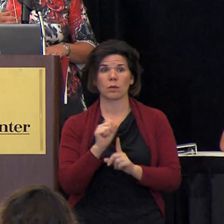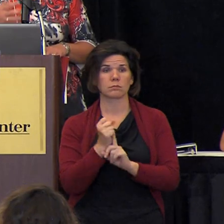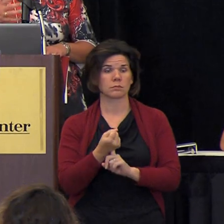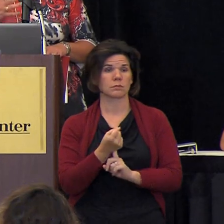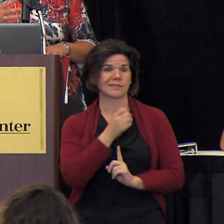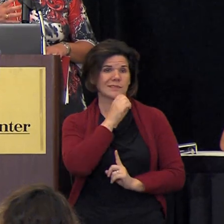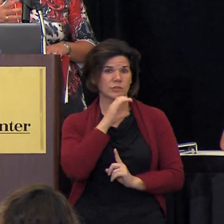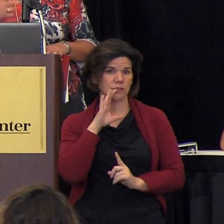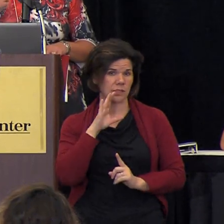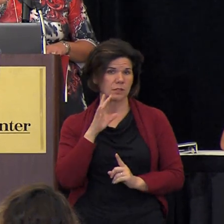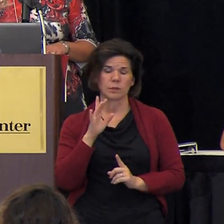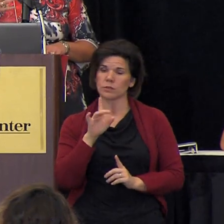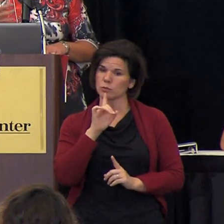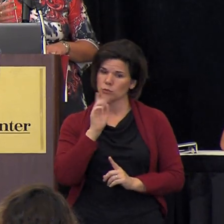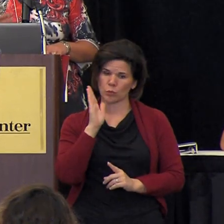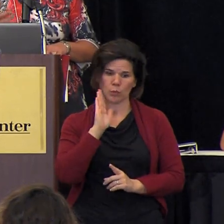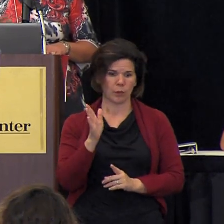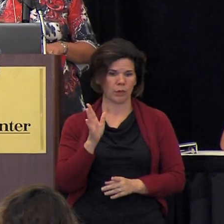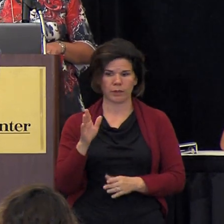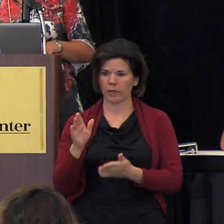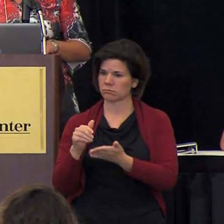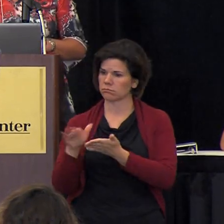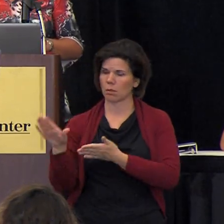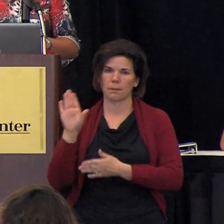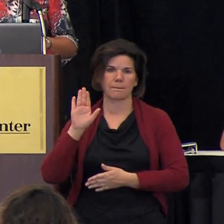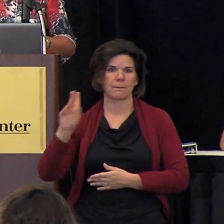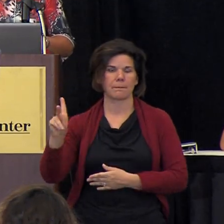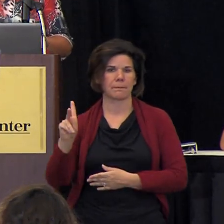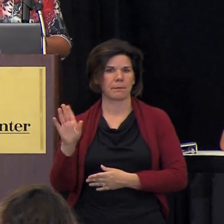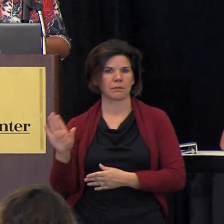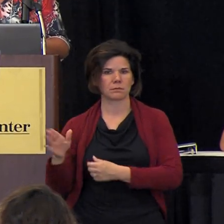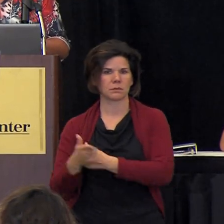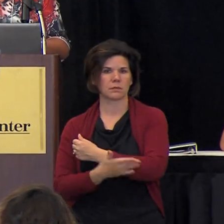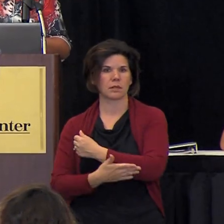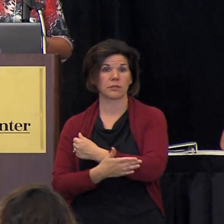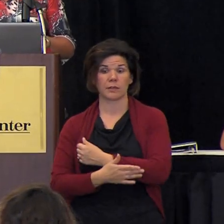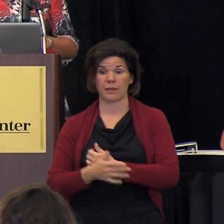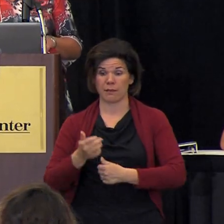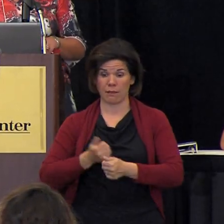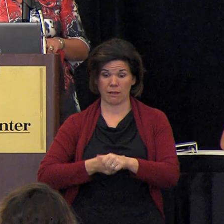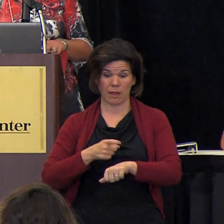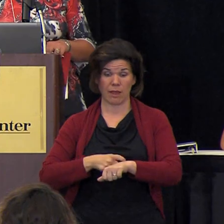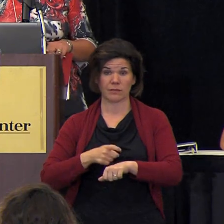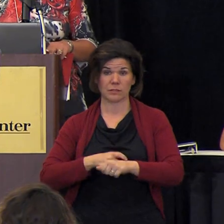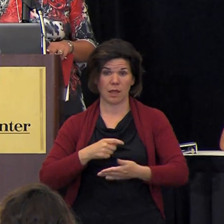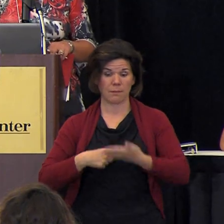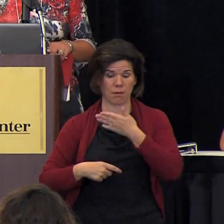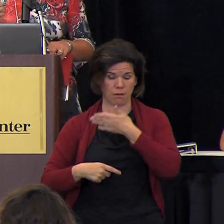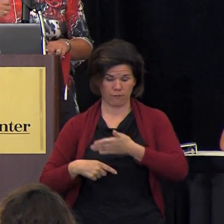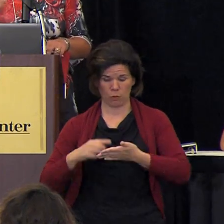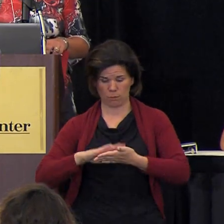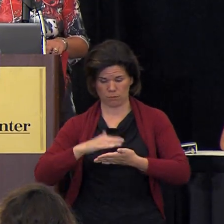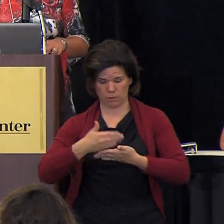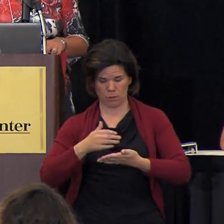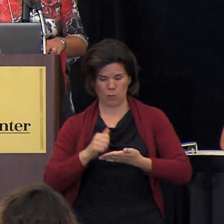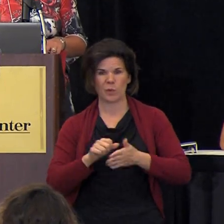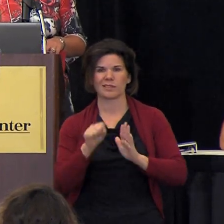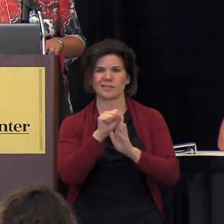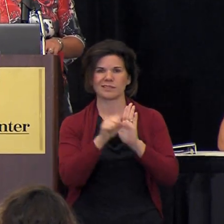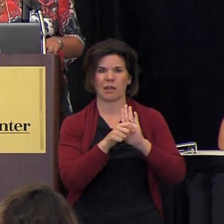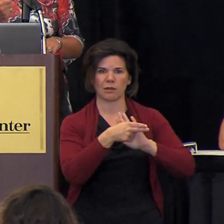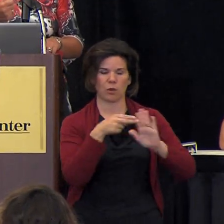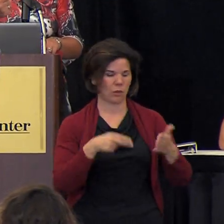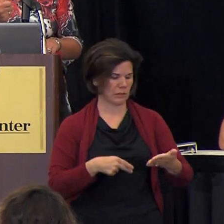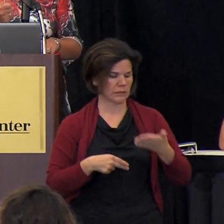was so sure he was going to get deported every time there was an envelope with the state emblem on it and that's because of the history